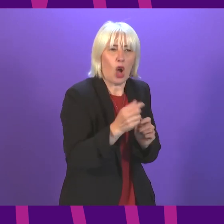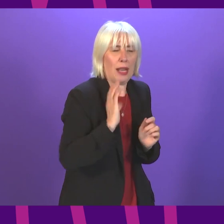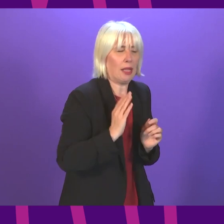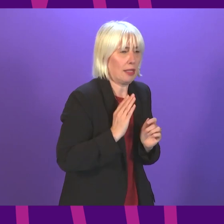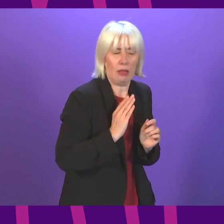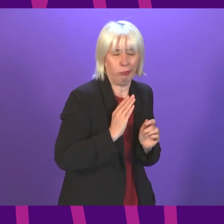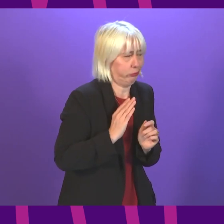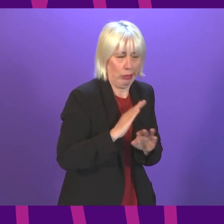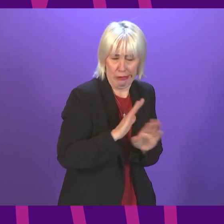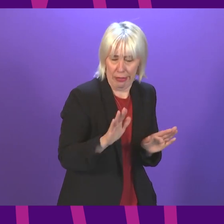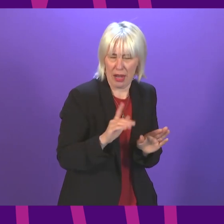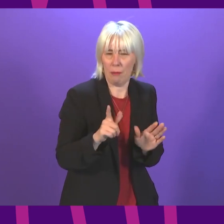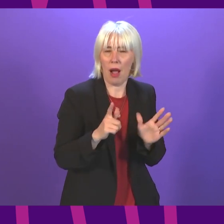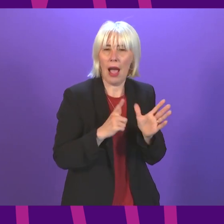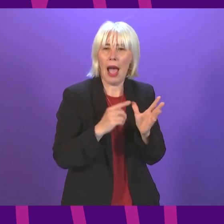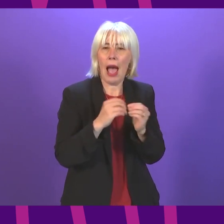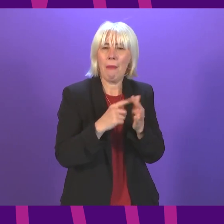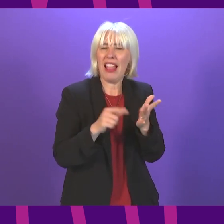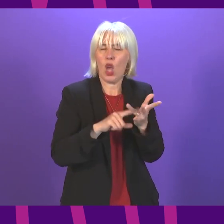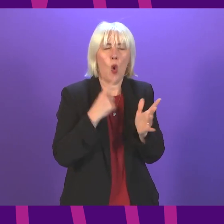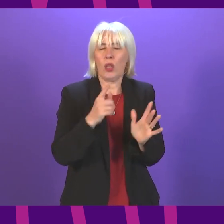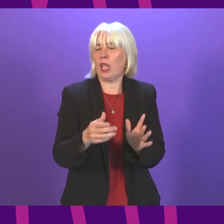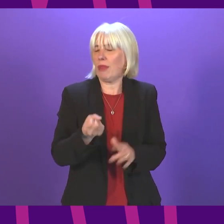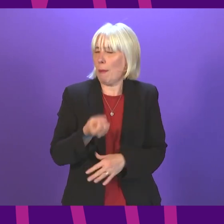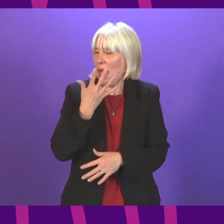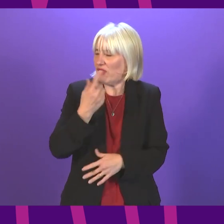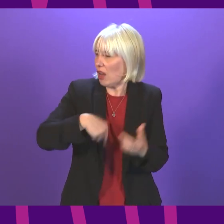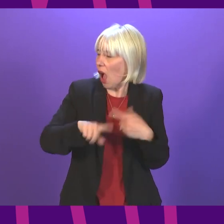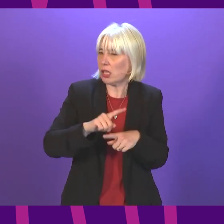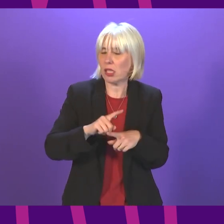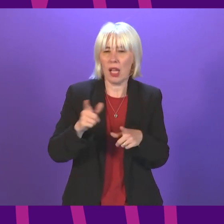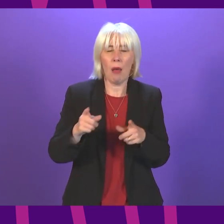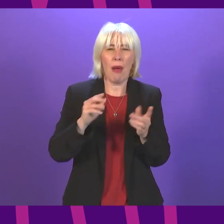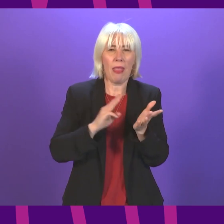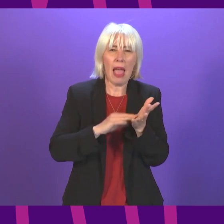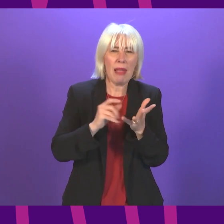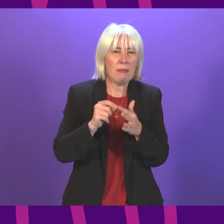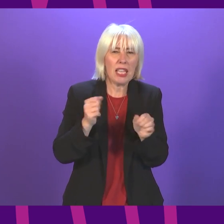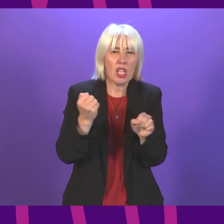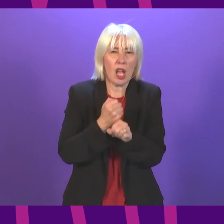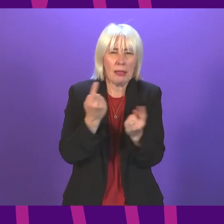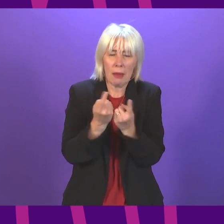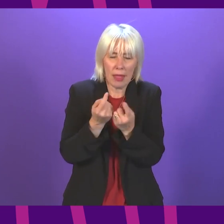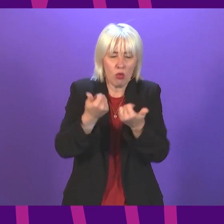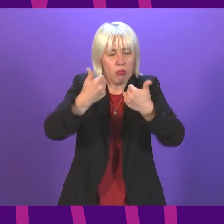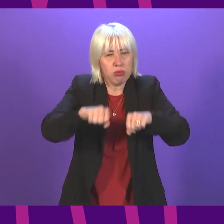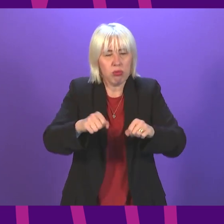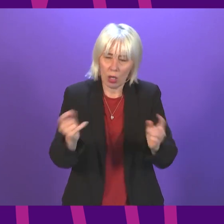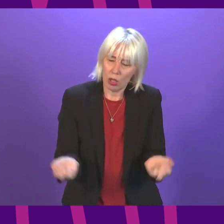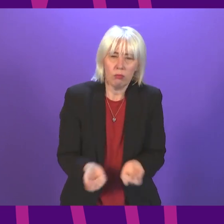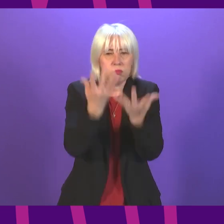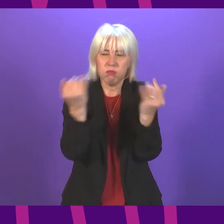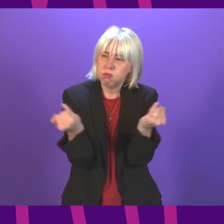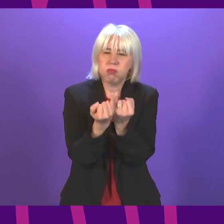mockery of this Government's commitment to fair work. As are five SNP MSPs who have done nothing to resolve this dispute and who shamefully blame disruption